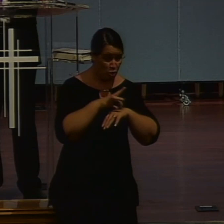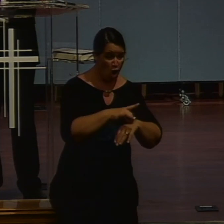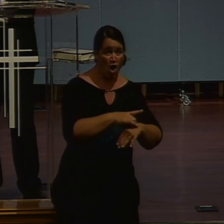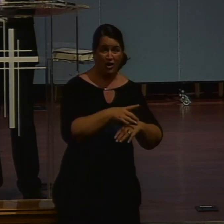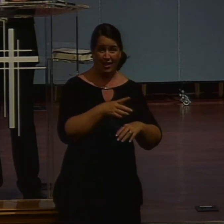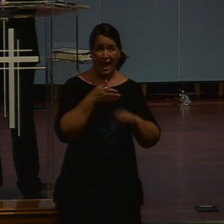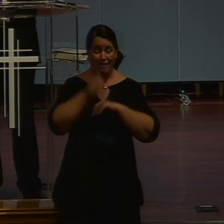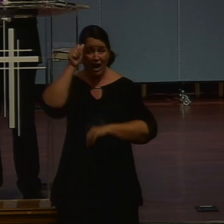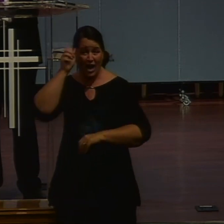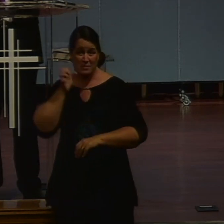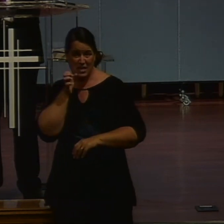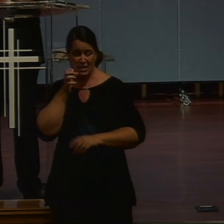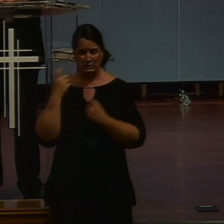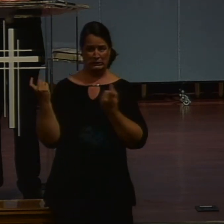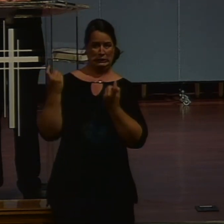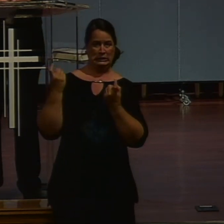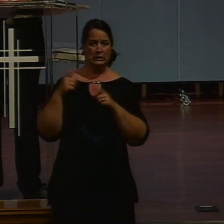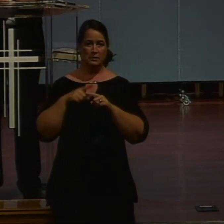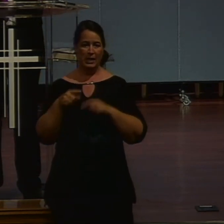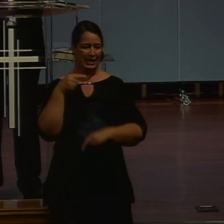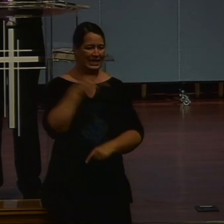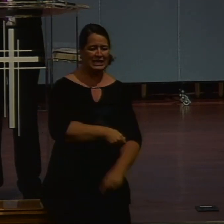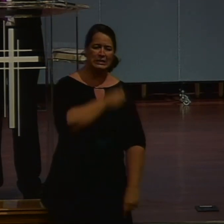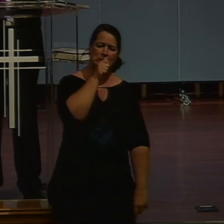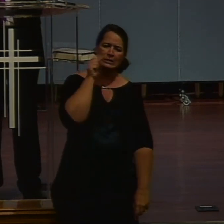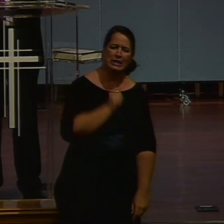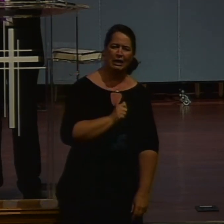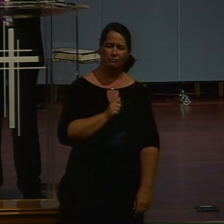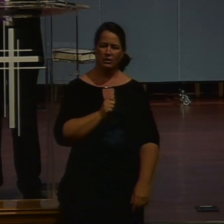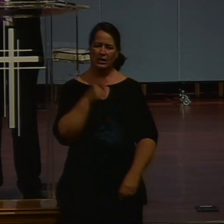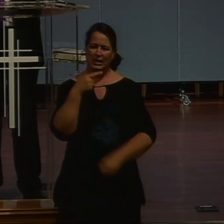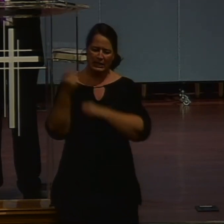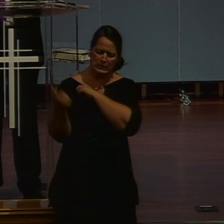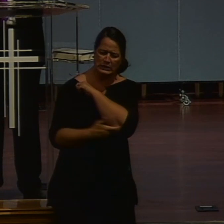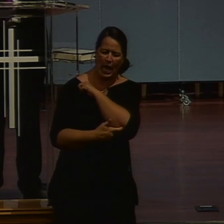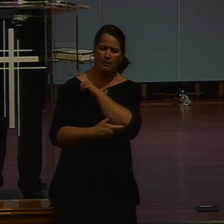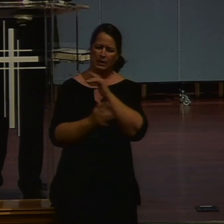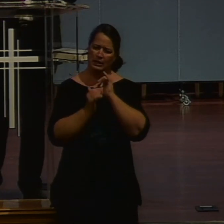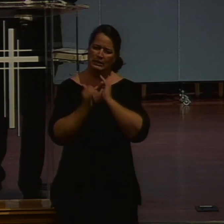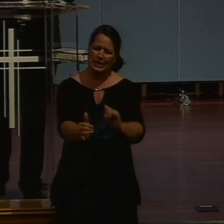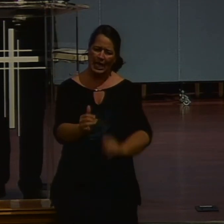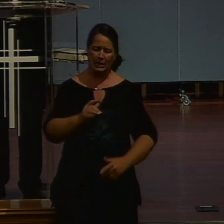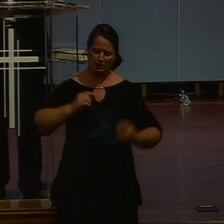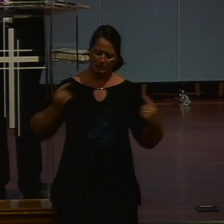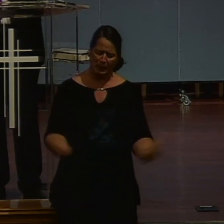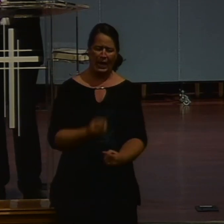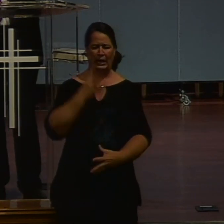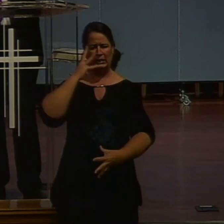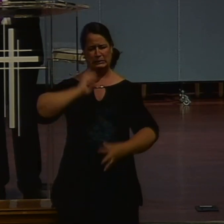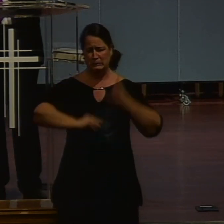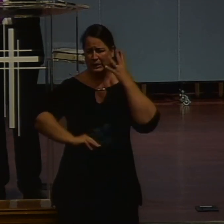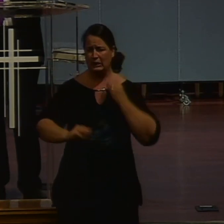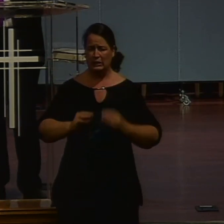dusty trails. That we walk. He suffered. As we suffer. He wasn't always tempted. As we are. He did not deserve to die. But he